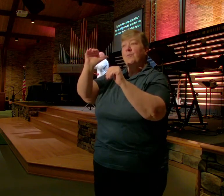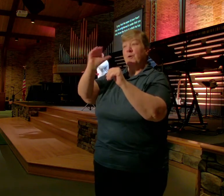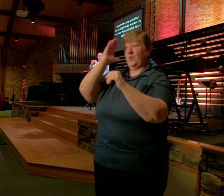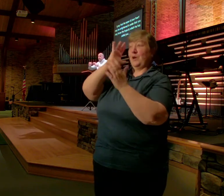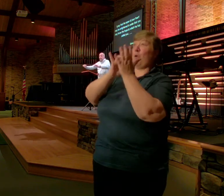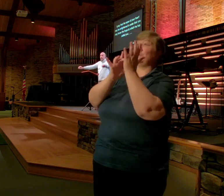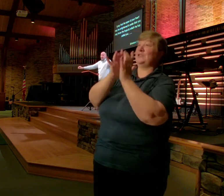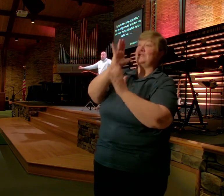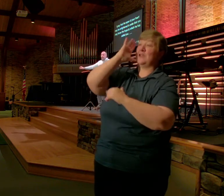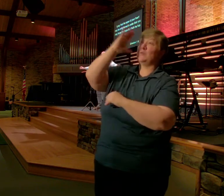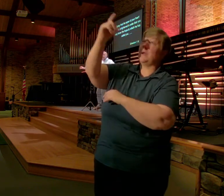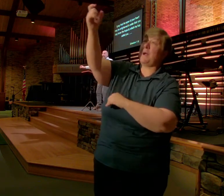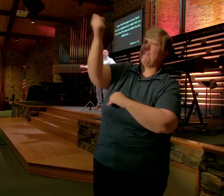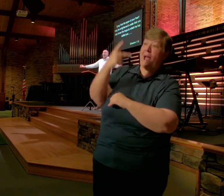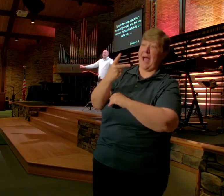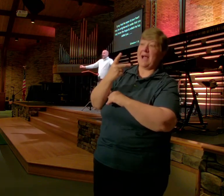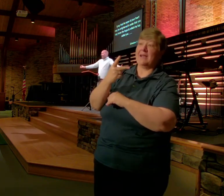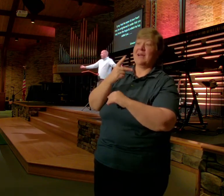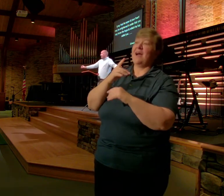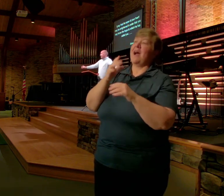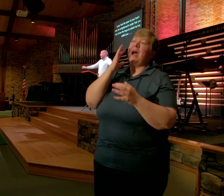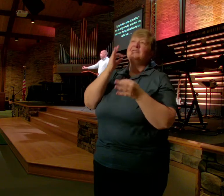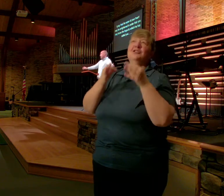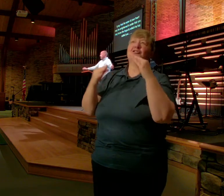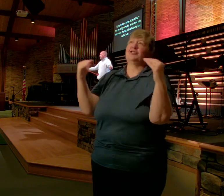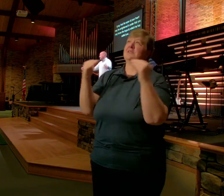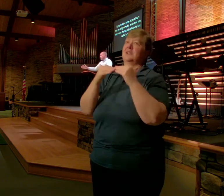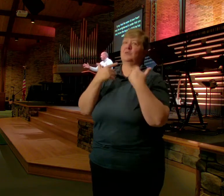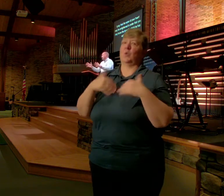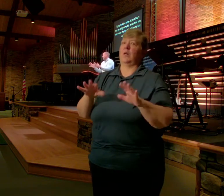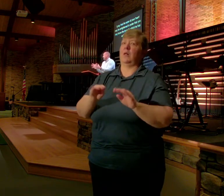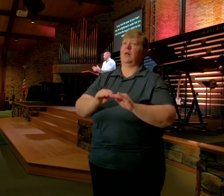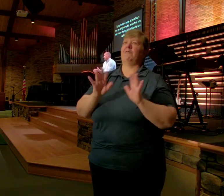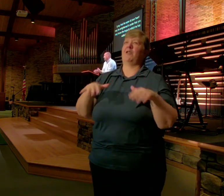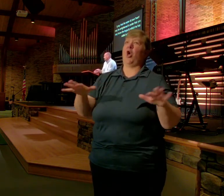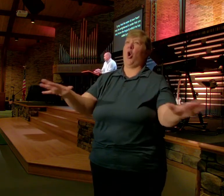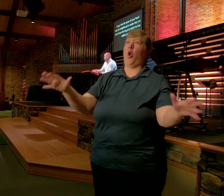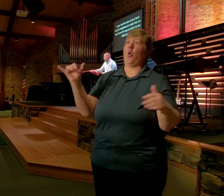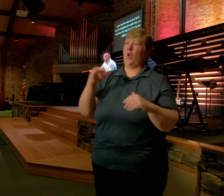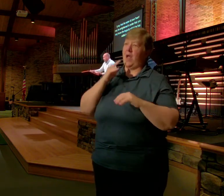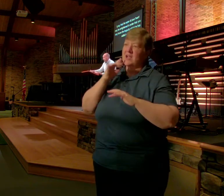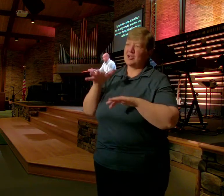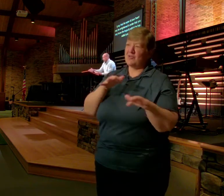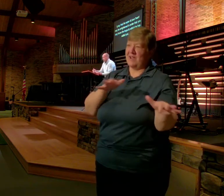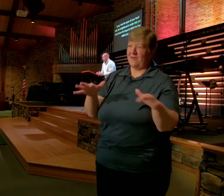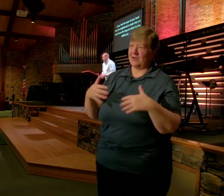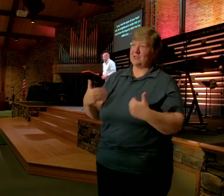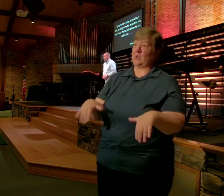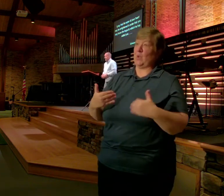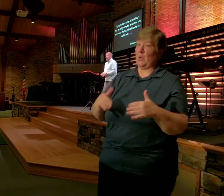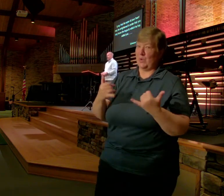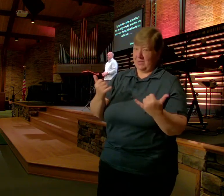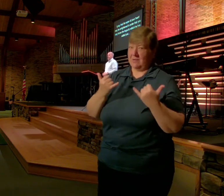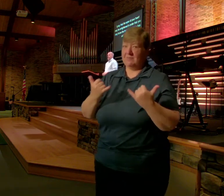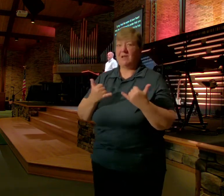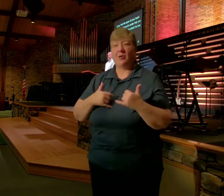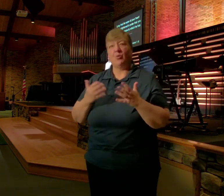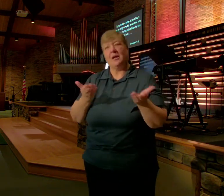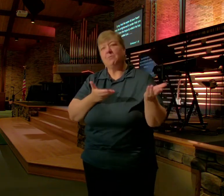back And justice Will flow Like a river When he Comes back So we're Going to Start now To bring Justice Into this World